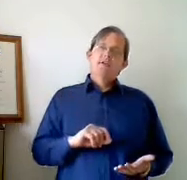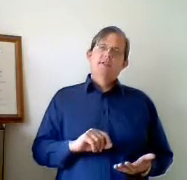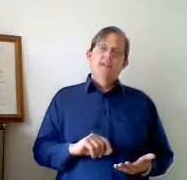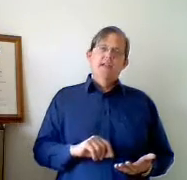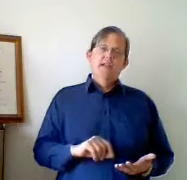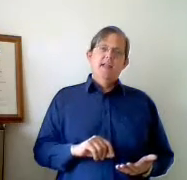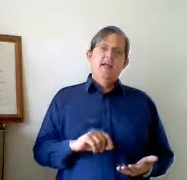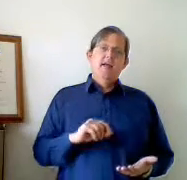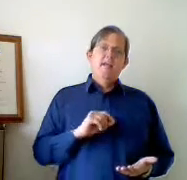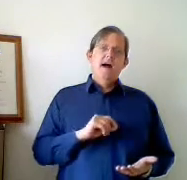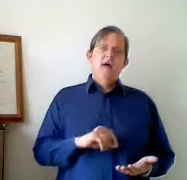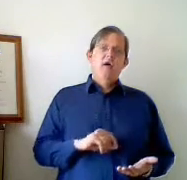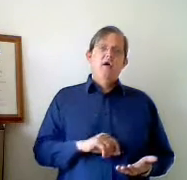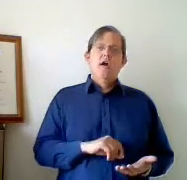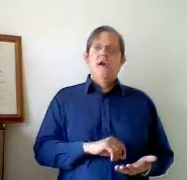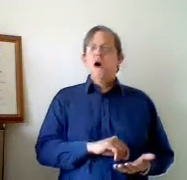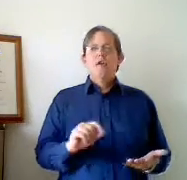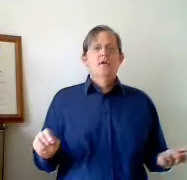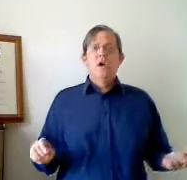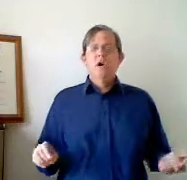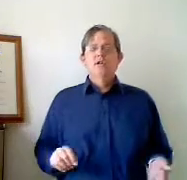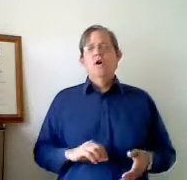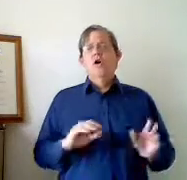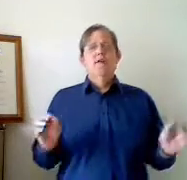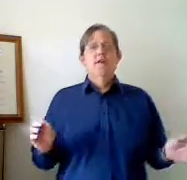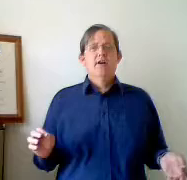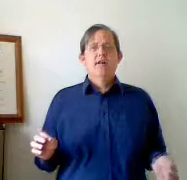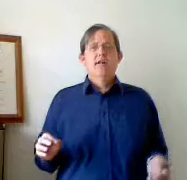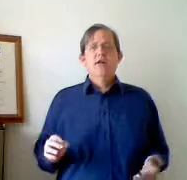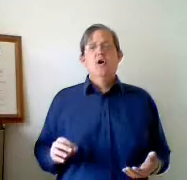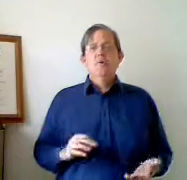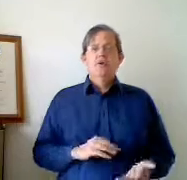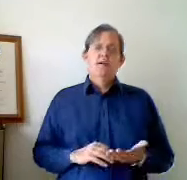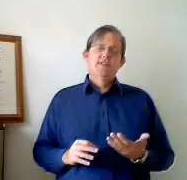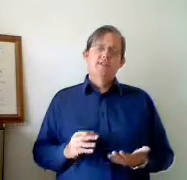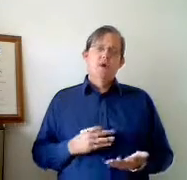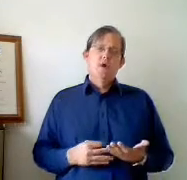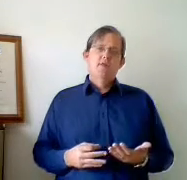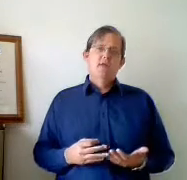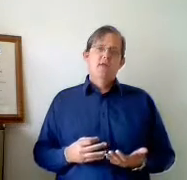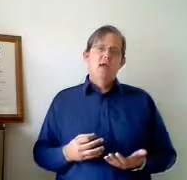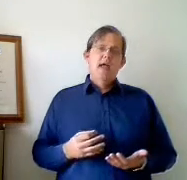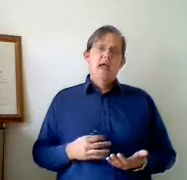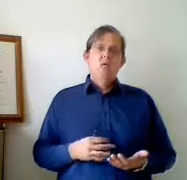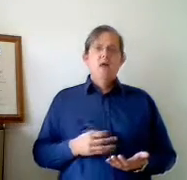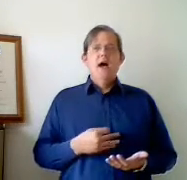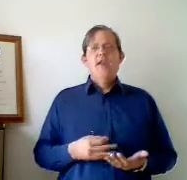interestingly if I record a hundred calls to a hundred different companies almost every single one of them will not